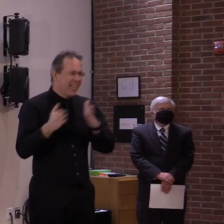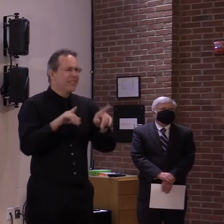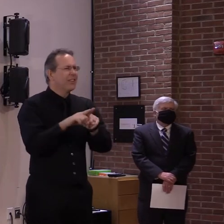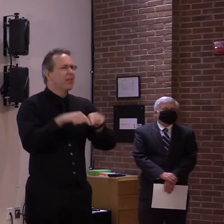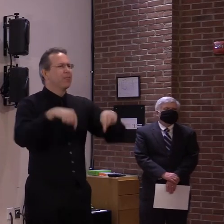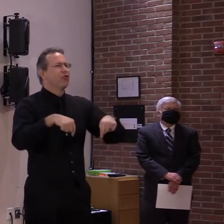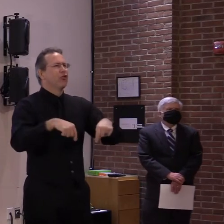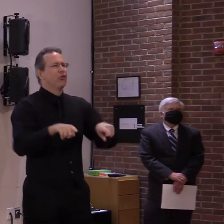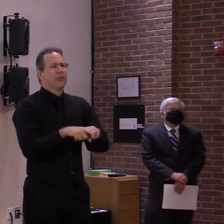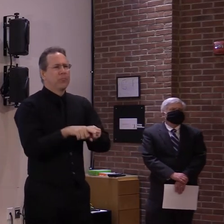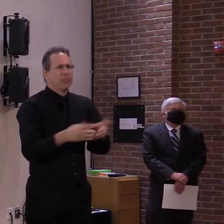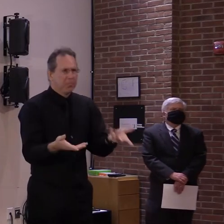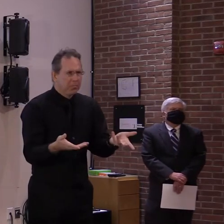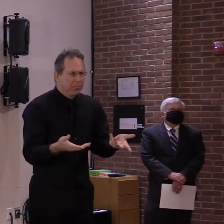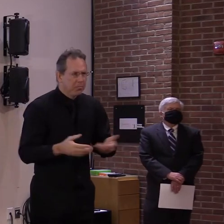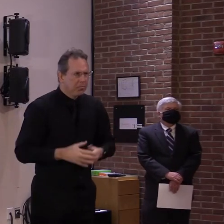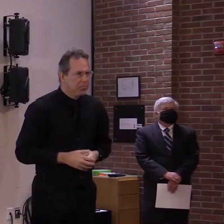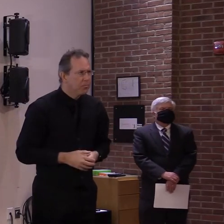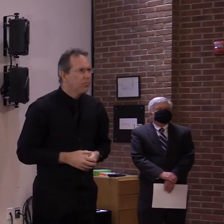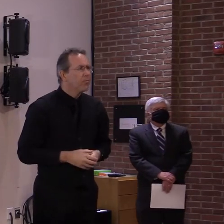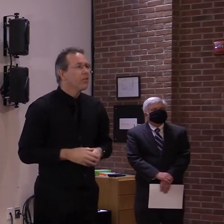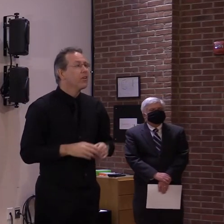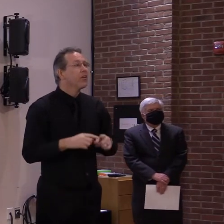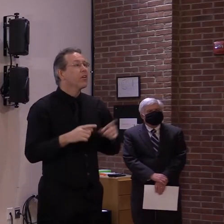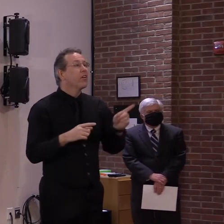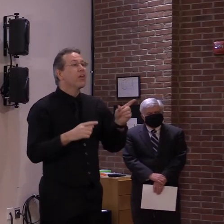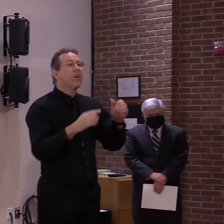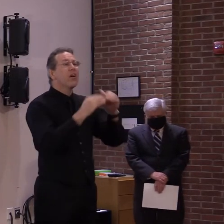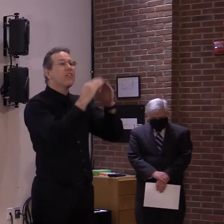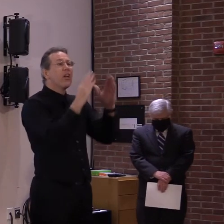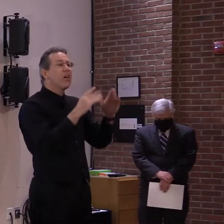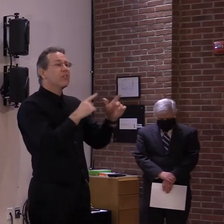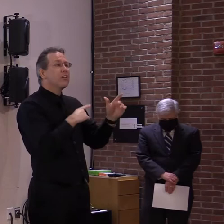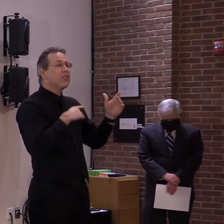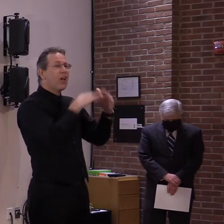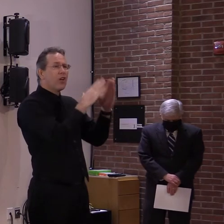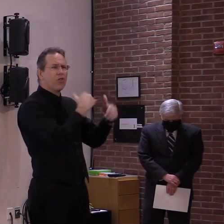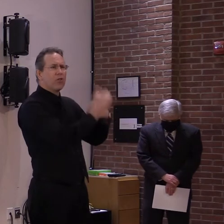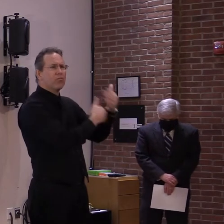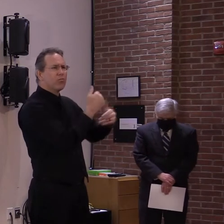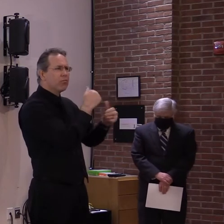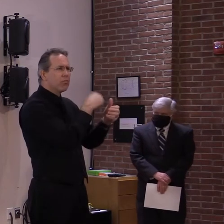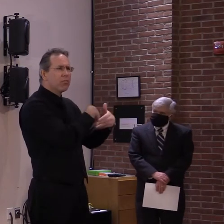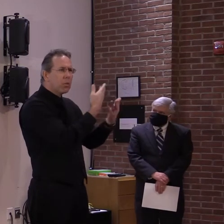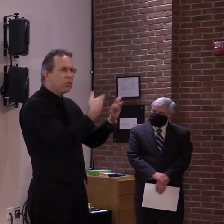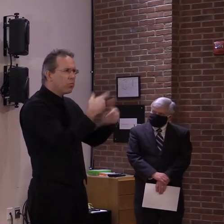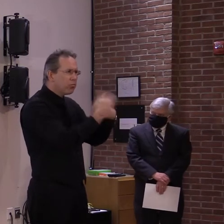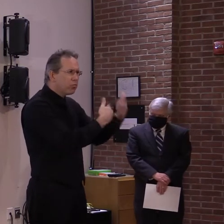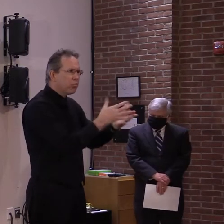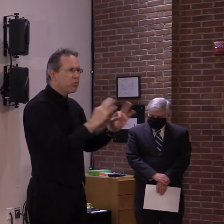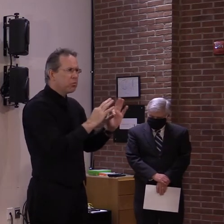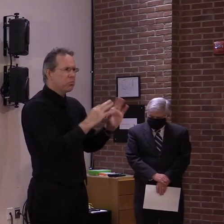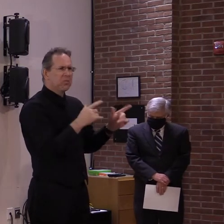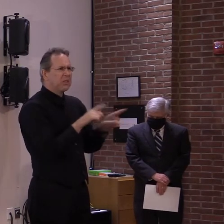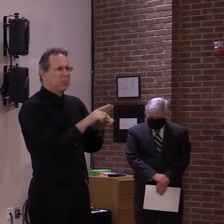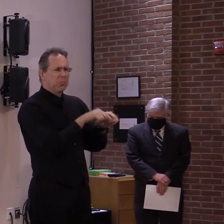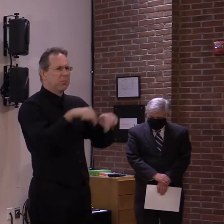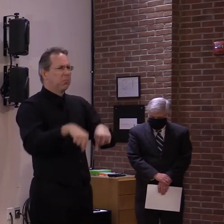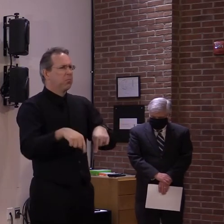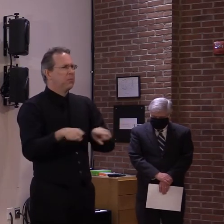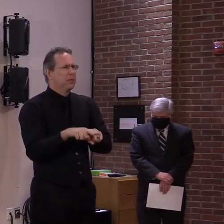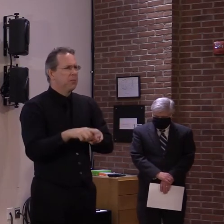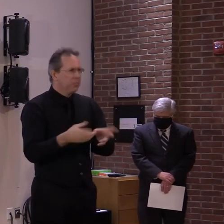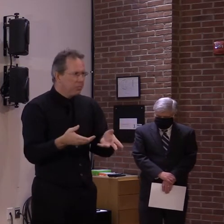we think, uh, there's, uh, there's, um, there's, uh, common interests here, uh, amongst the